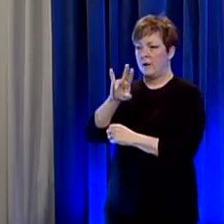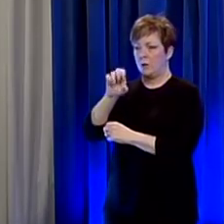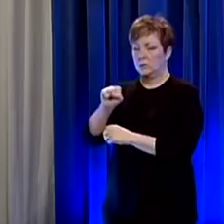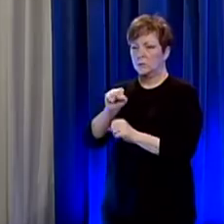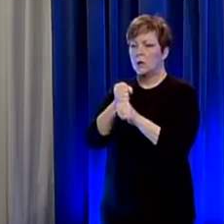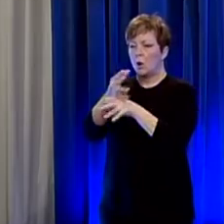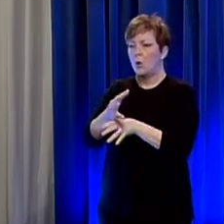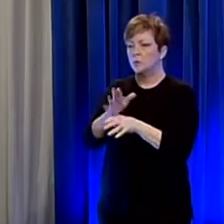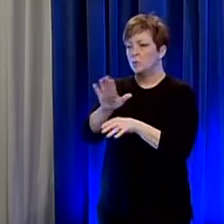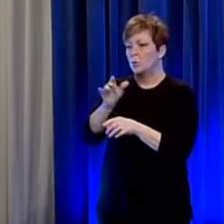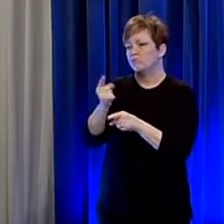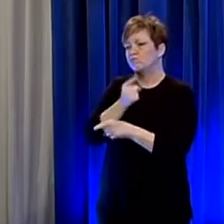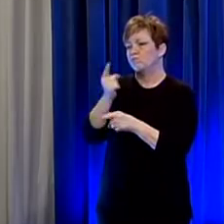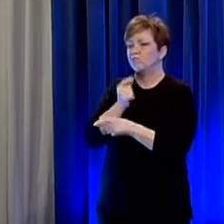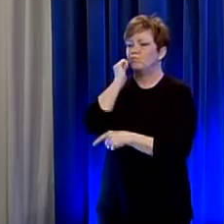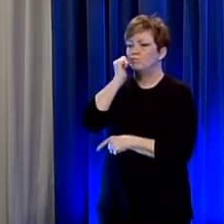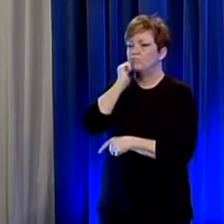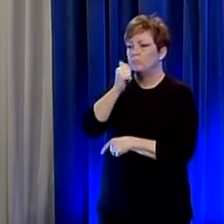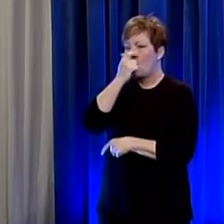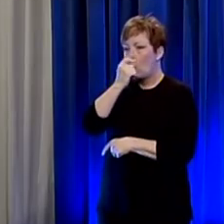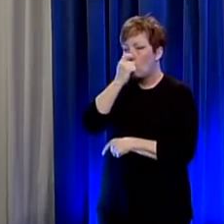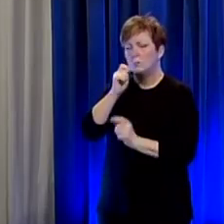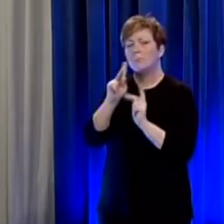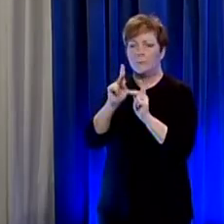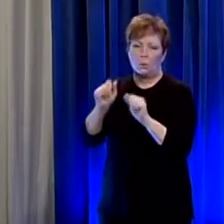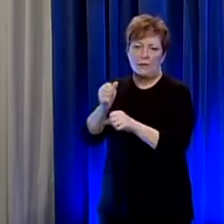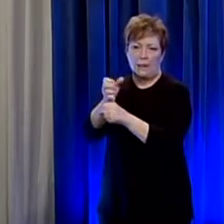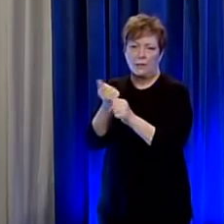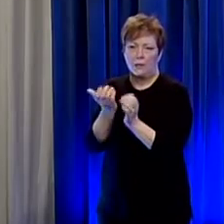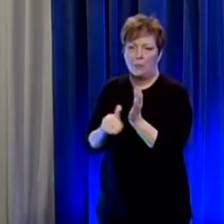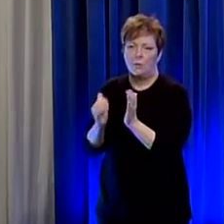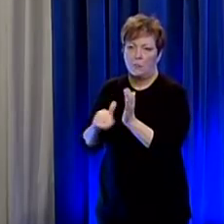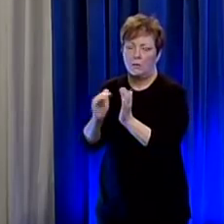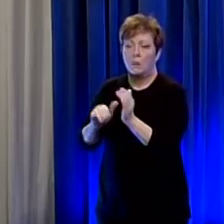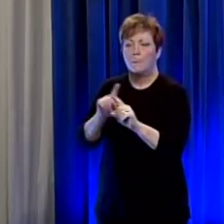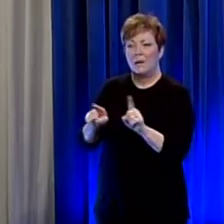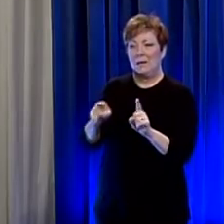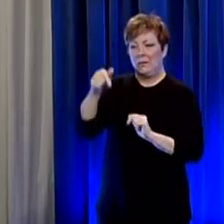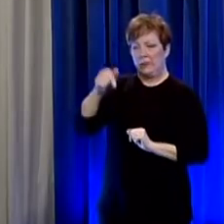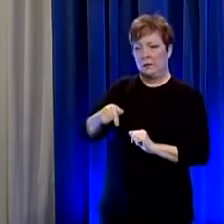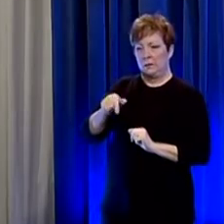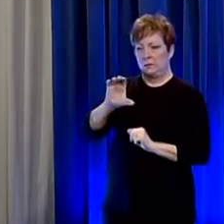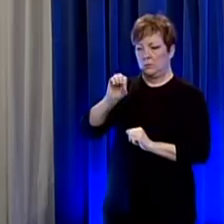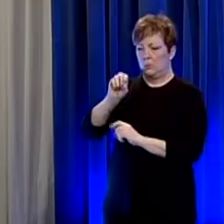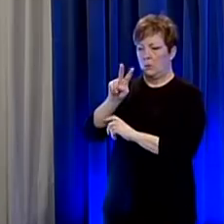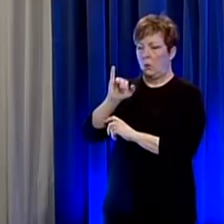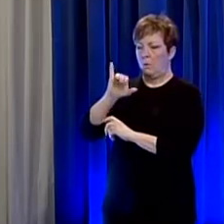example that people are able to get again we do know that but we just don't know about this one yet